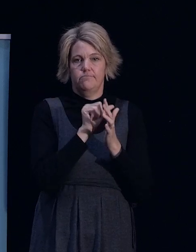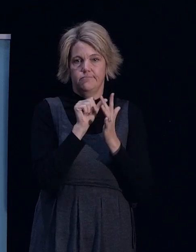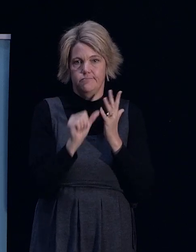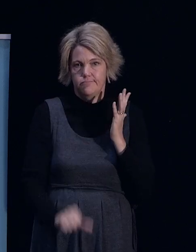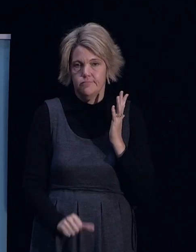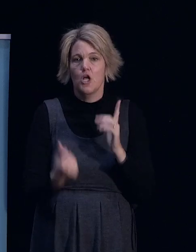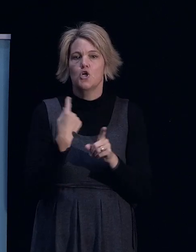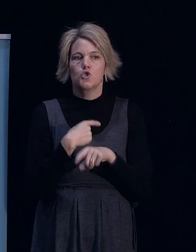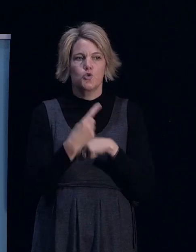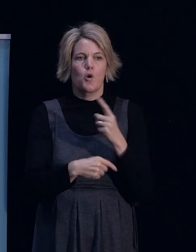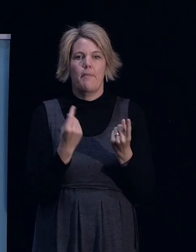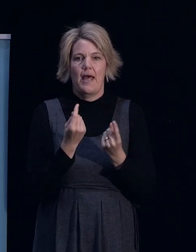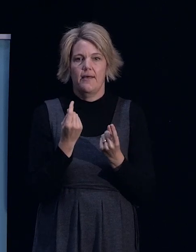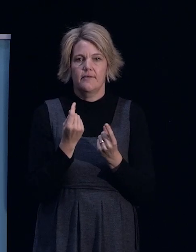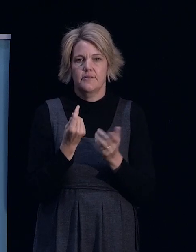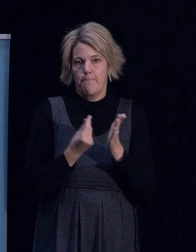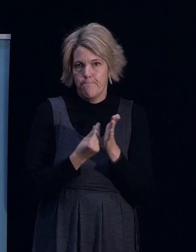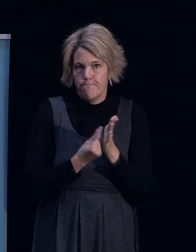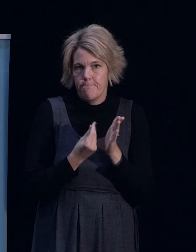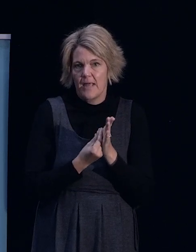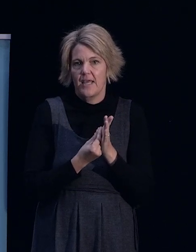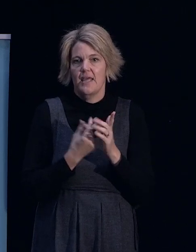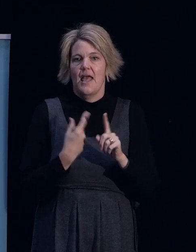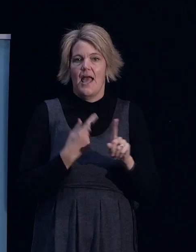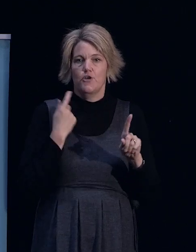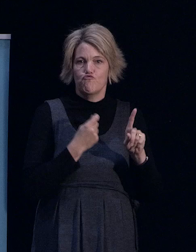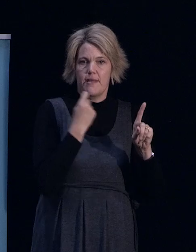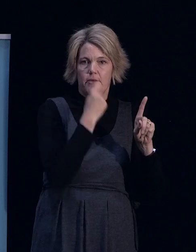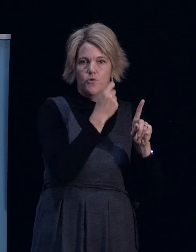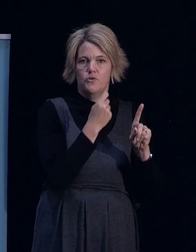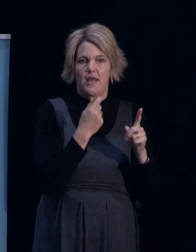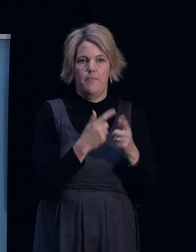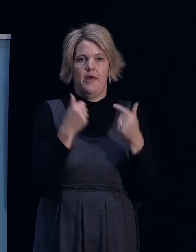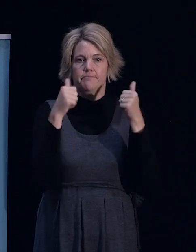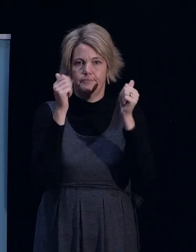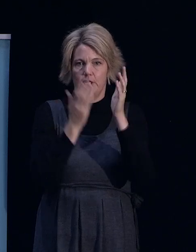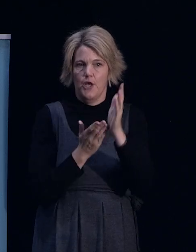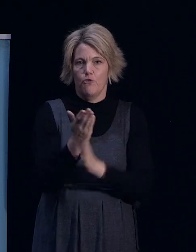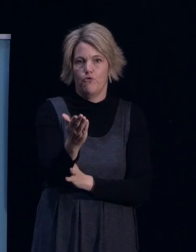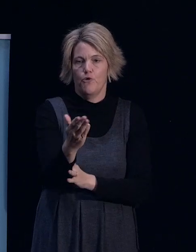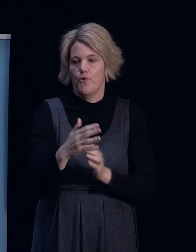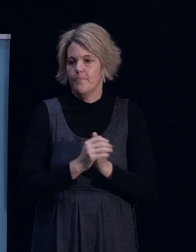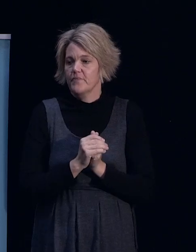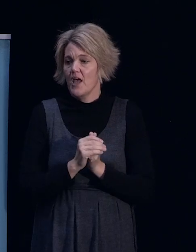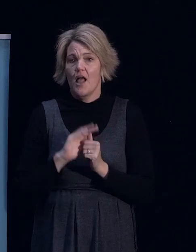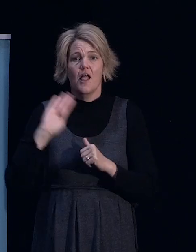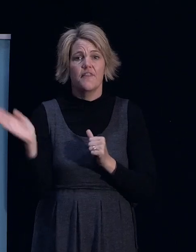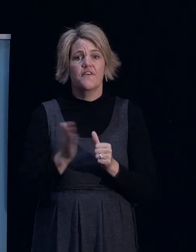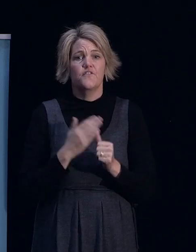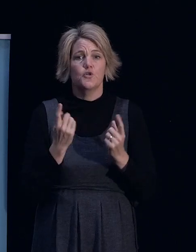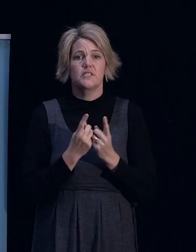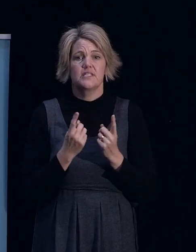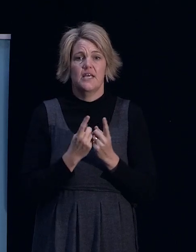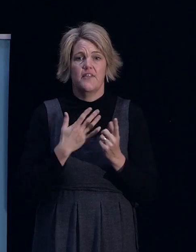money and about rebuild and about getting through. The first thing I'd like to do as I have in